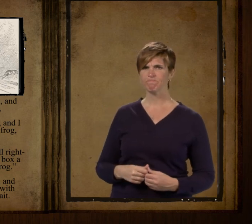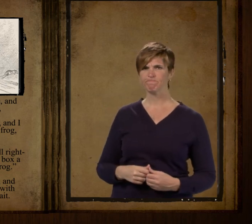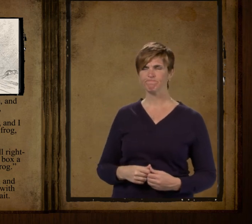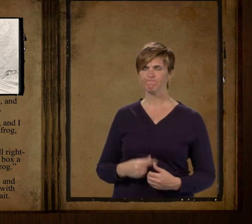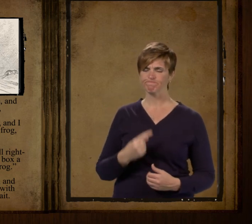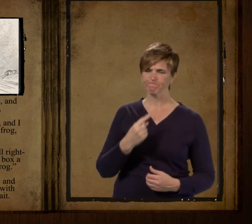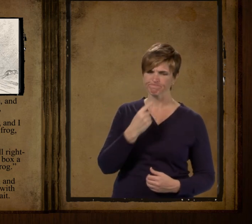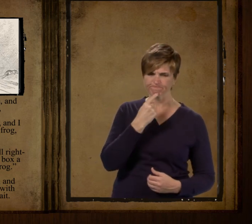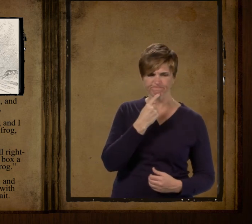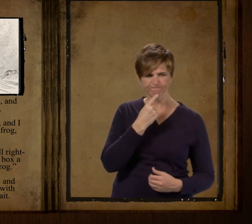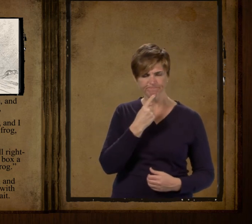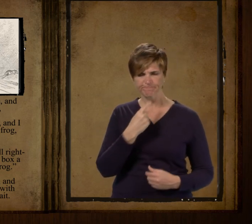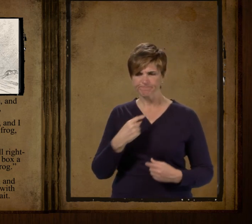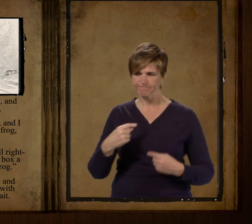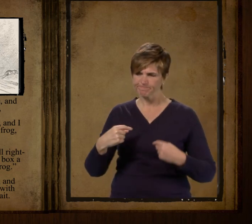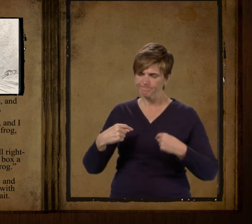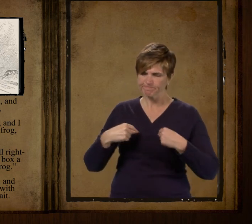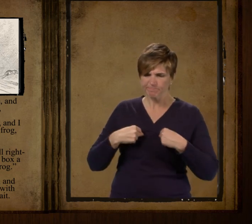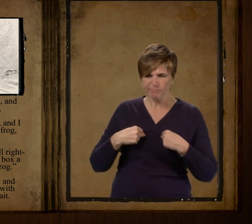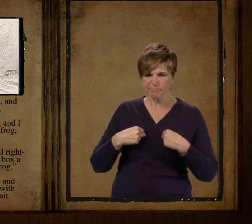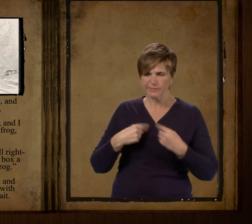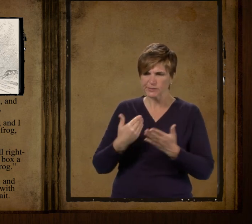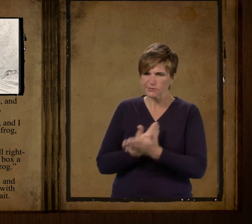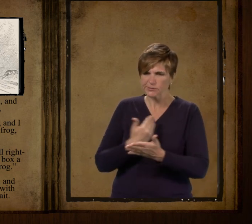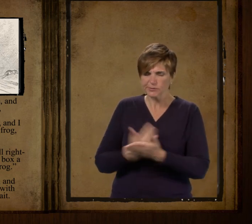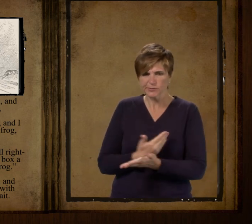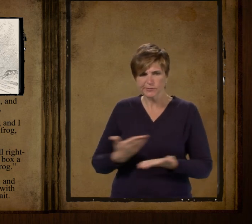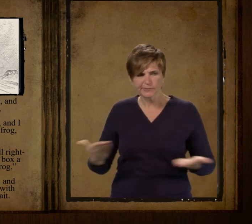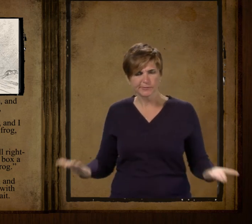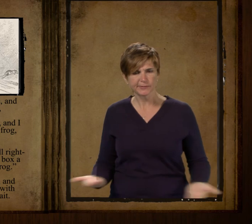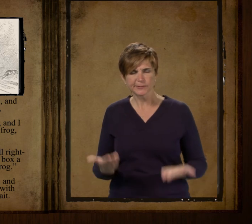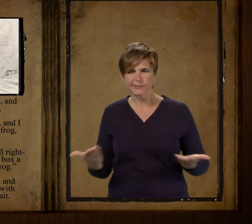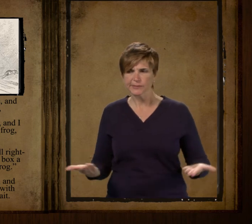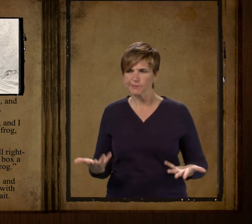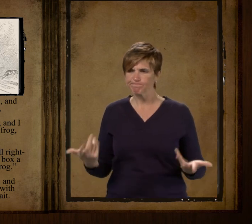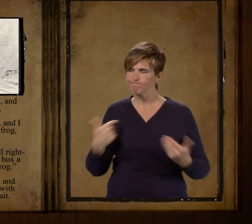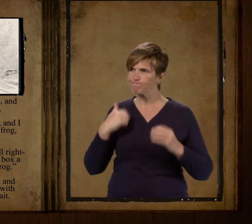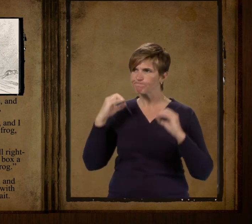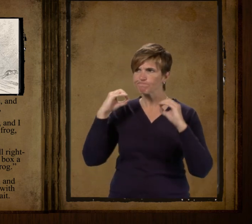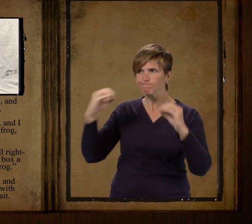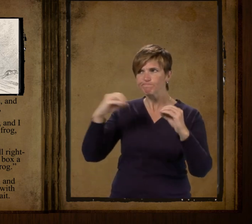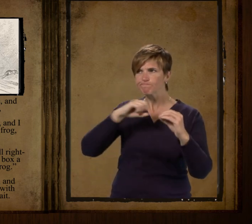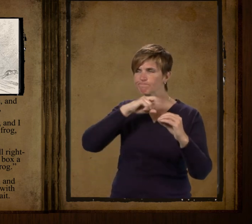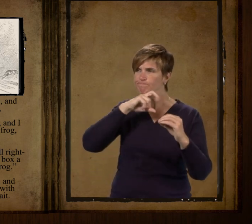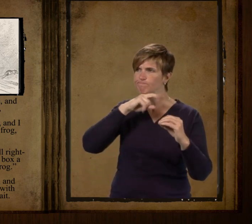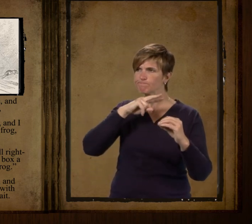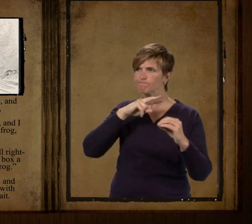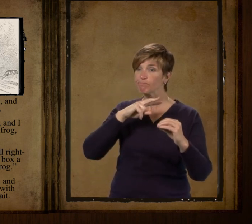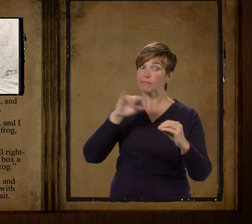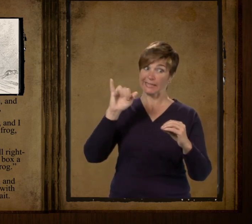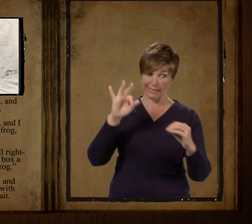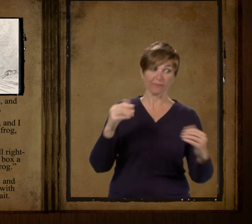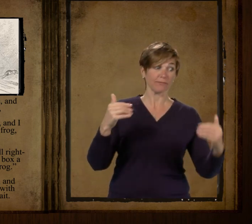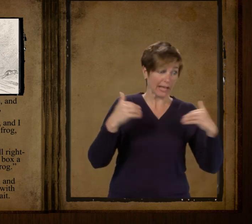and the fellers studied a minute and then says kind or sad like well